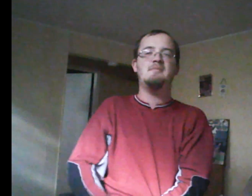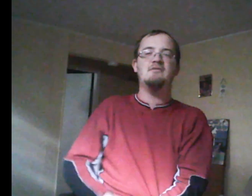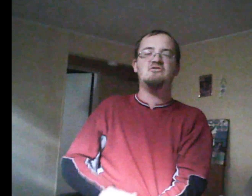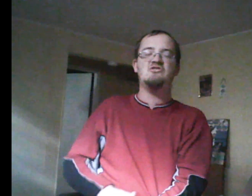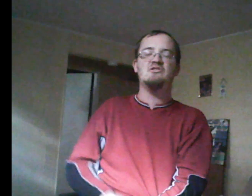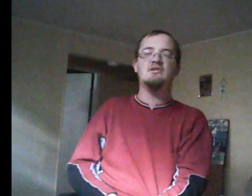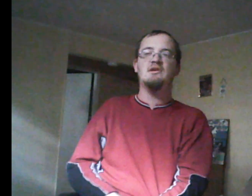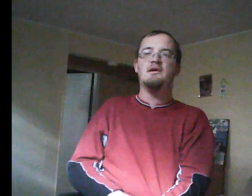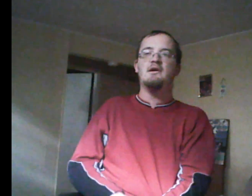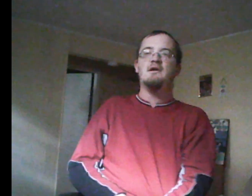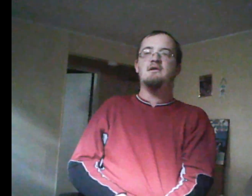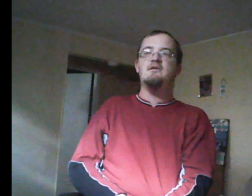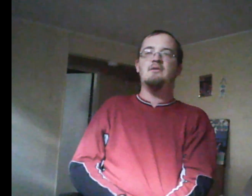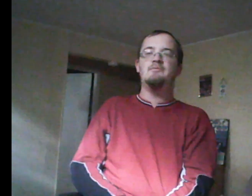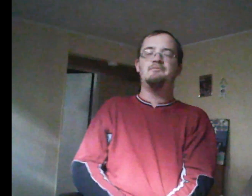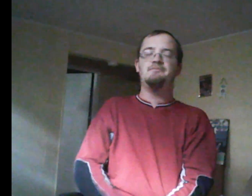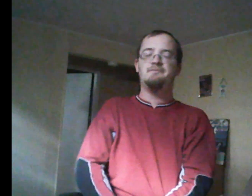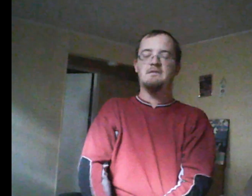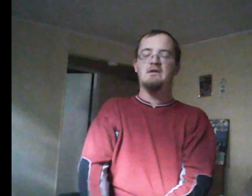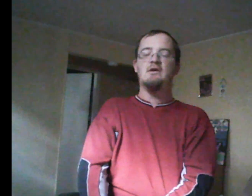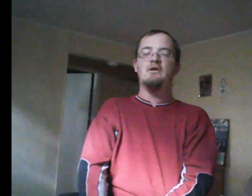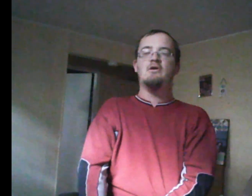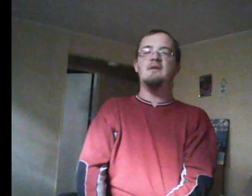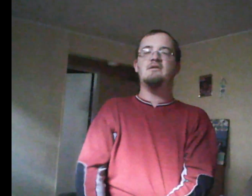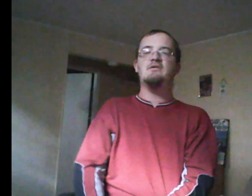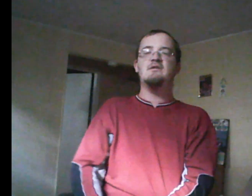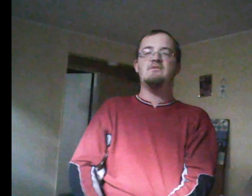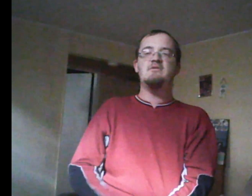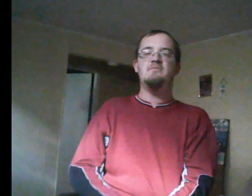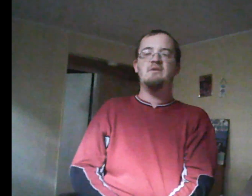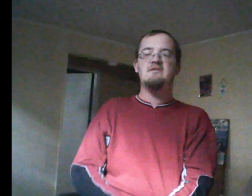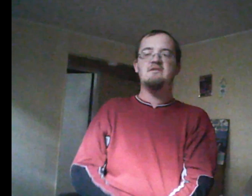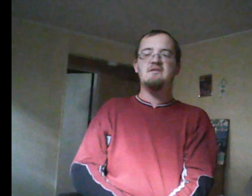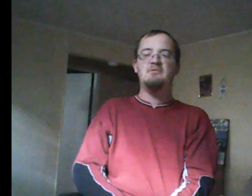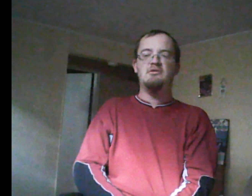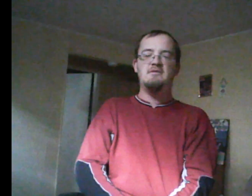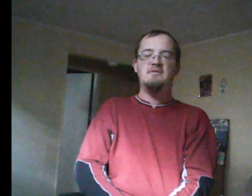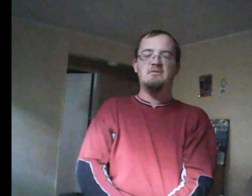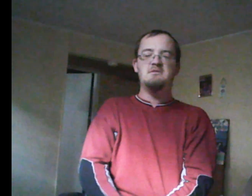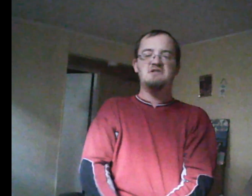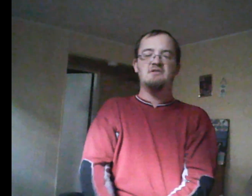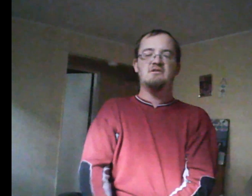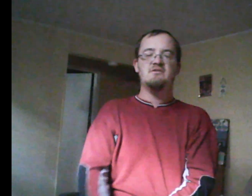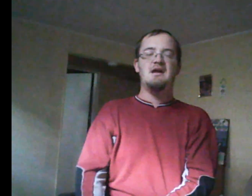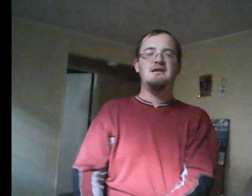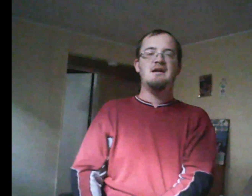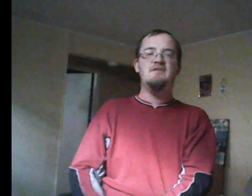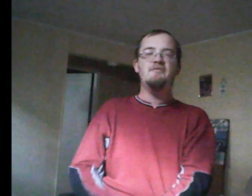you know, her mother going through abusive boyfriends and them living in women's shelters. And you got to feel for Alex.